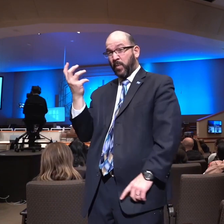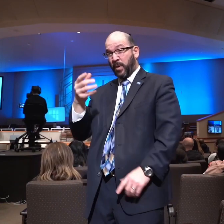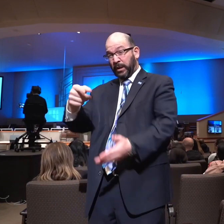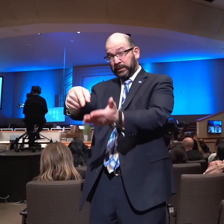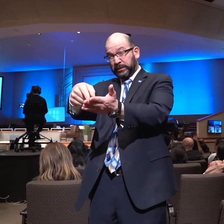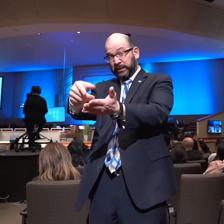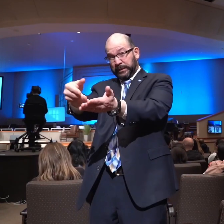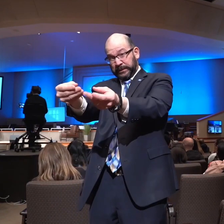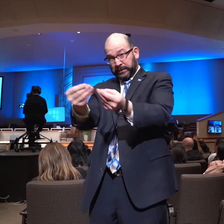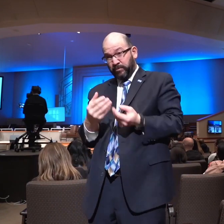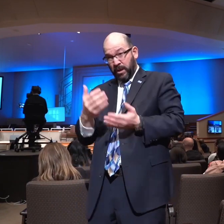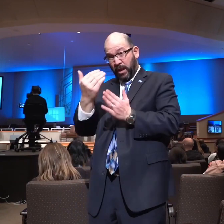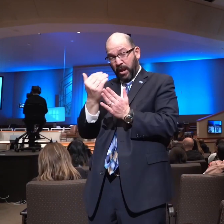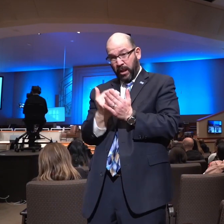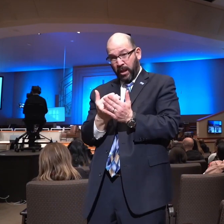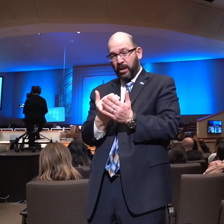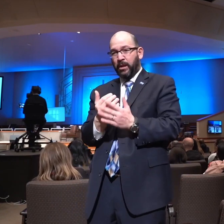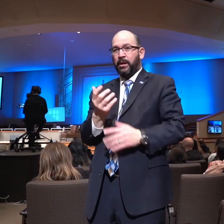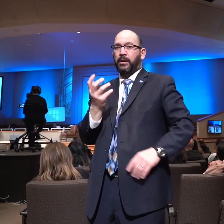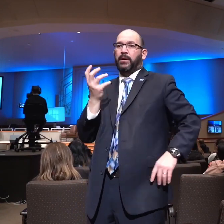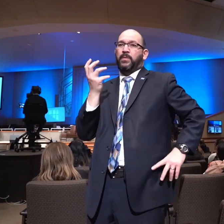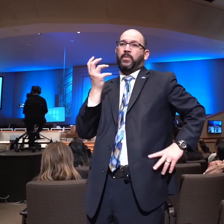who's praying and fasting for me from the Philippines.